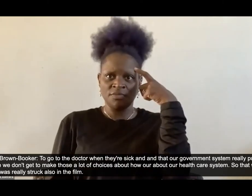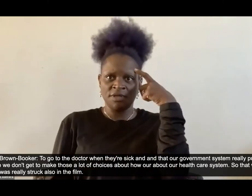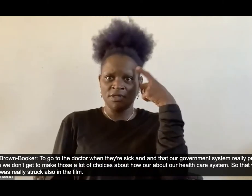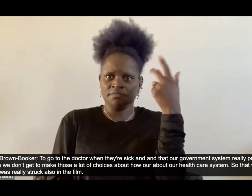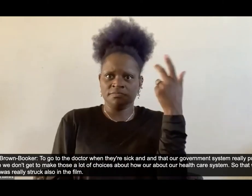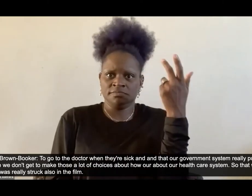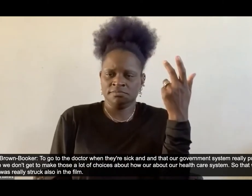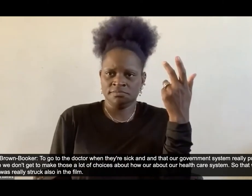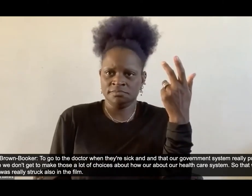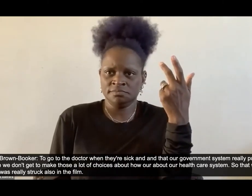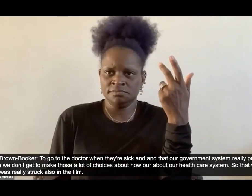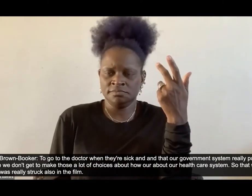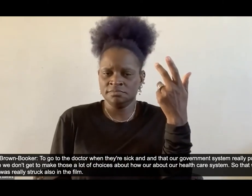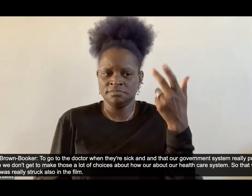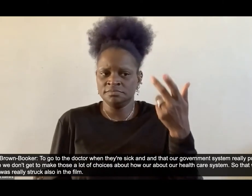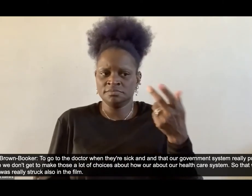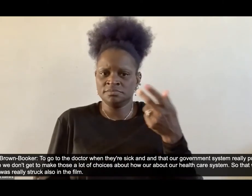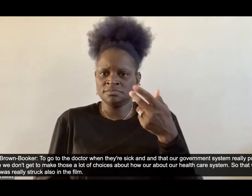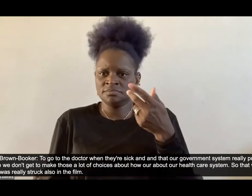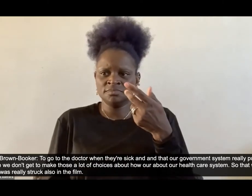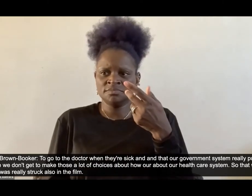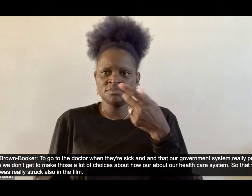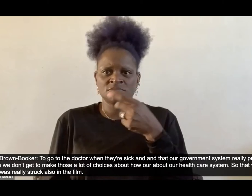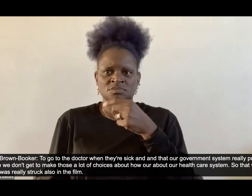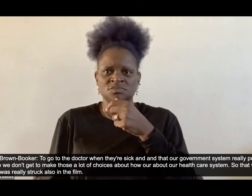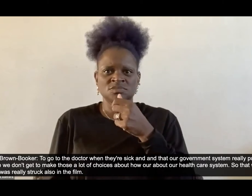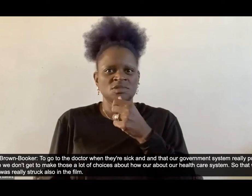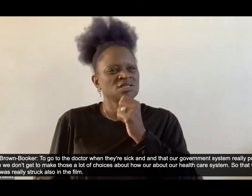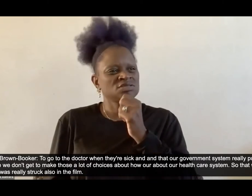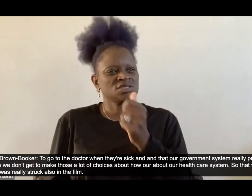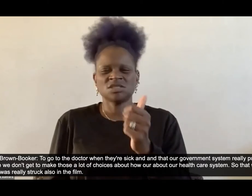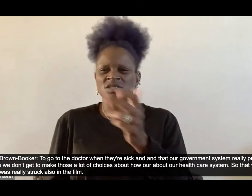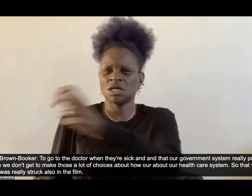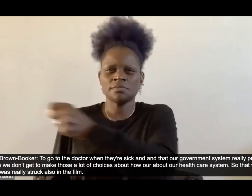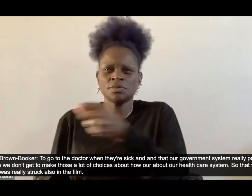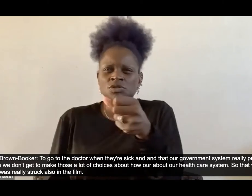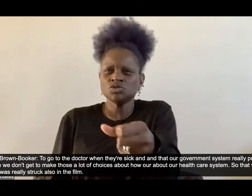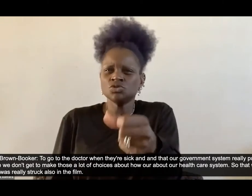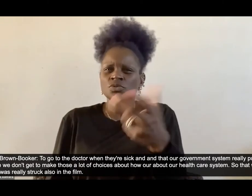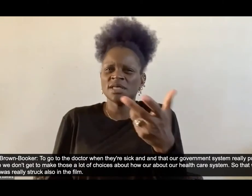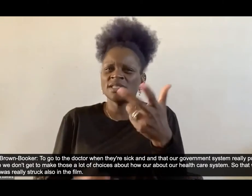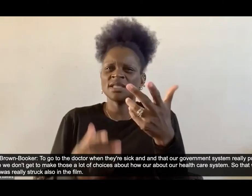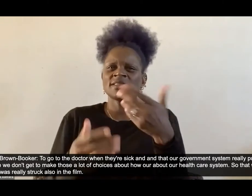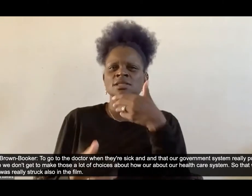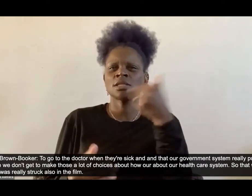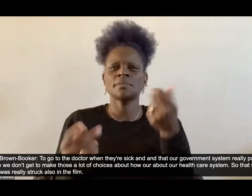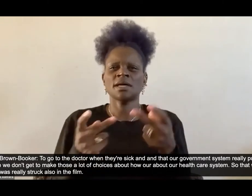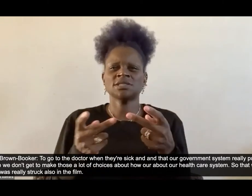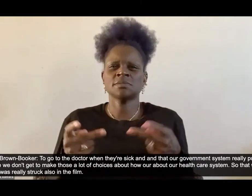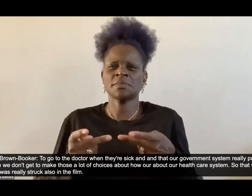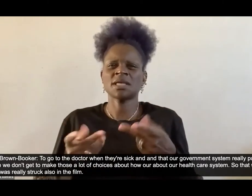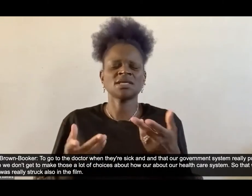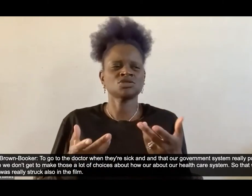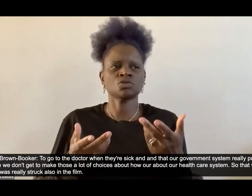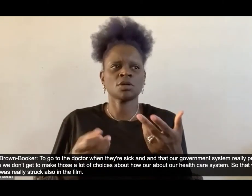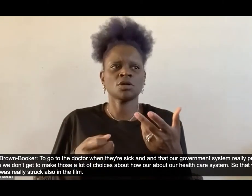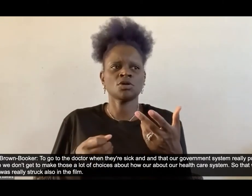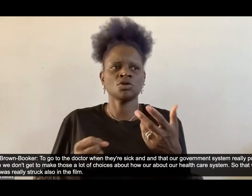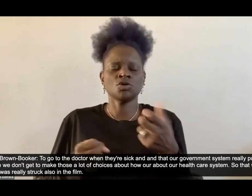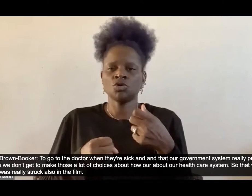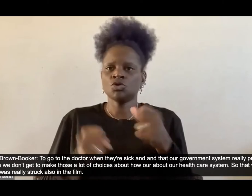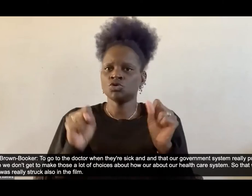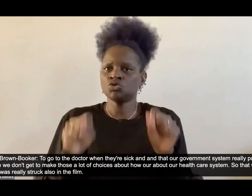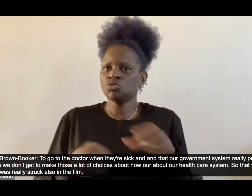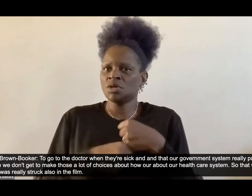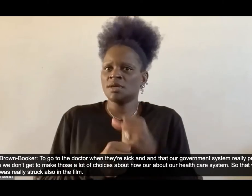puts us in a place where we don't get to make those a lot of choices about how about our healthcare system so